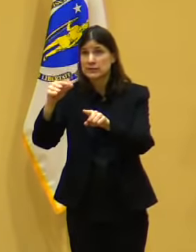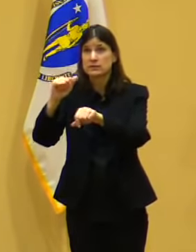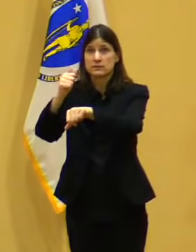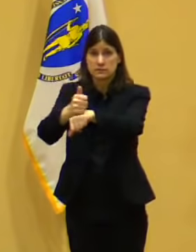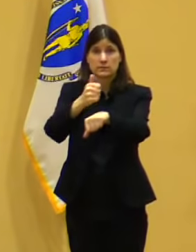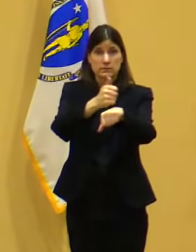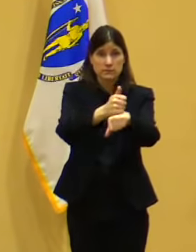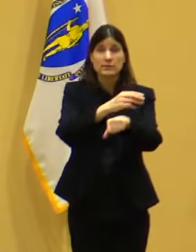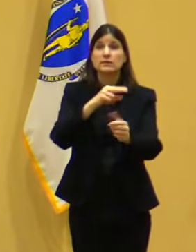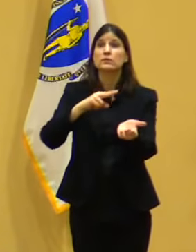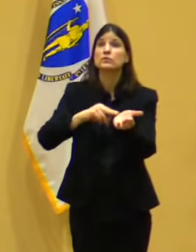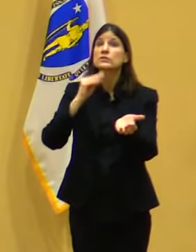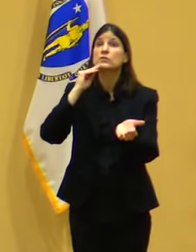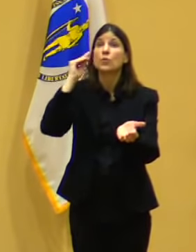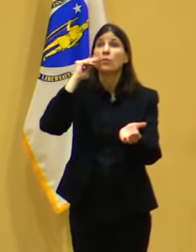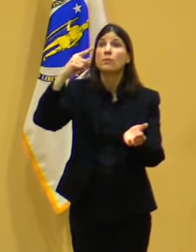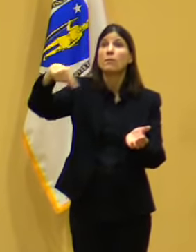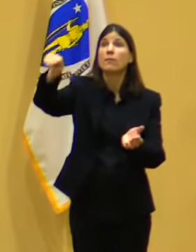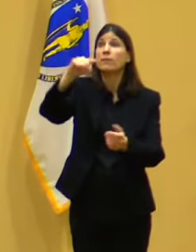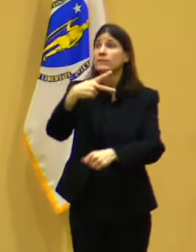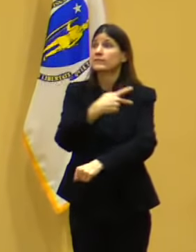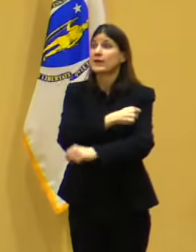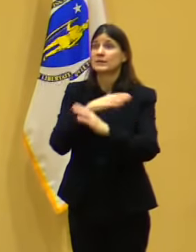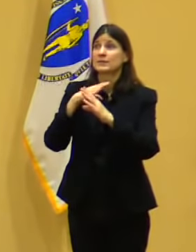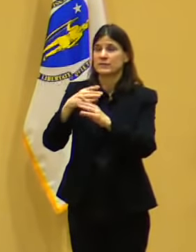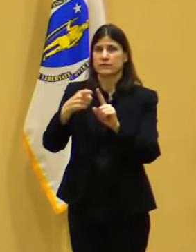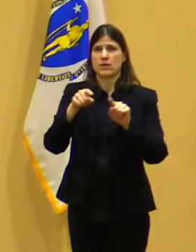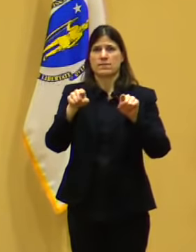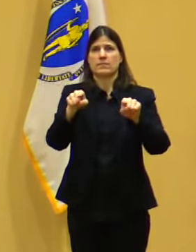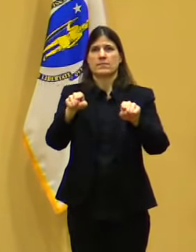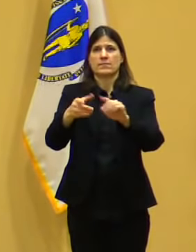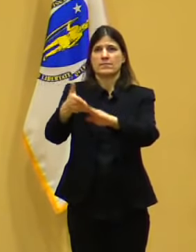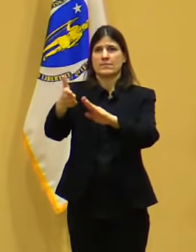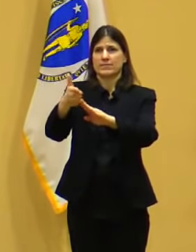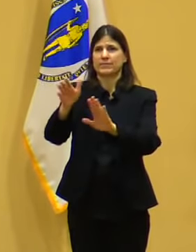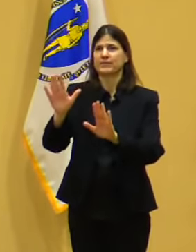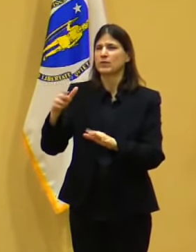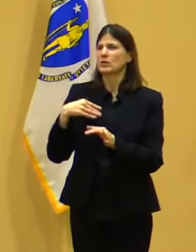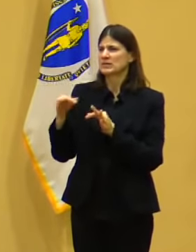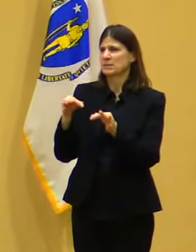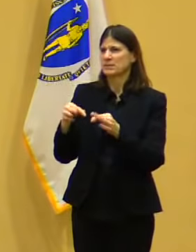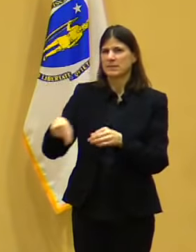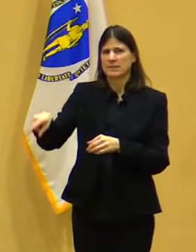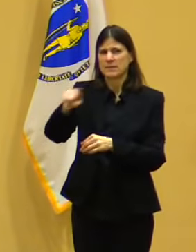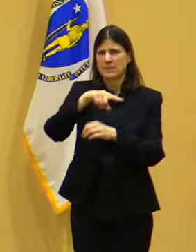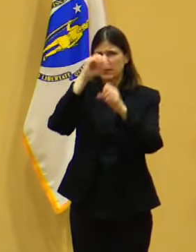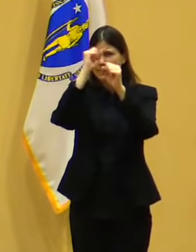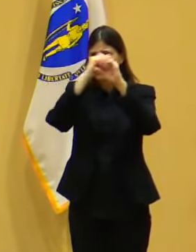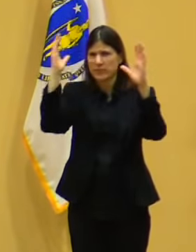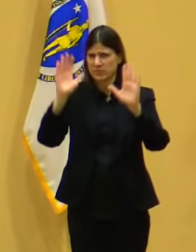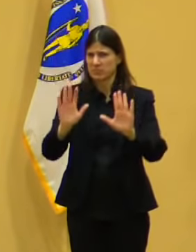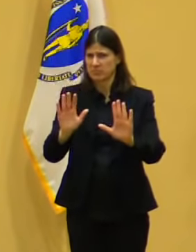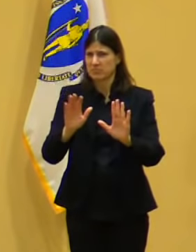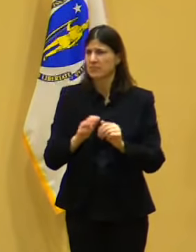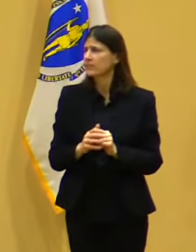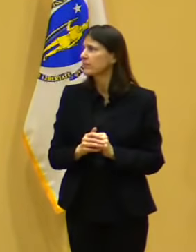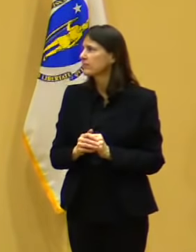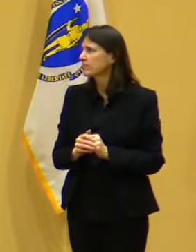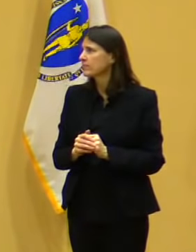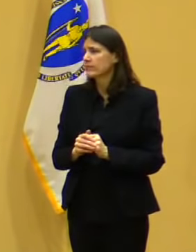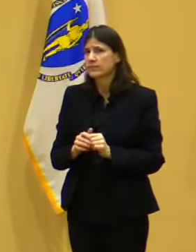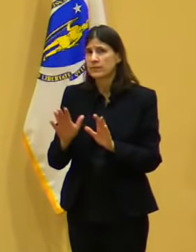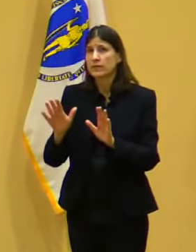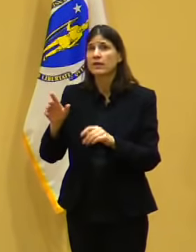So, the best way I can describe it is to say that it's kind of an organized – it's like a route,